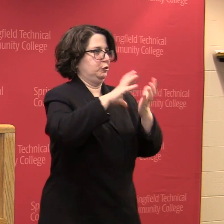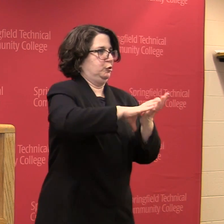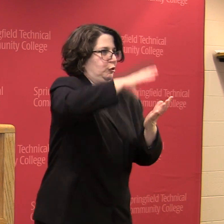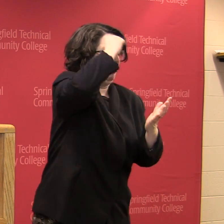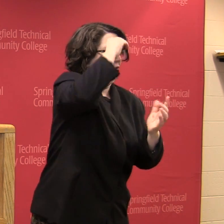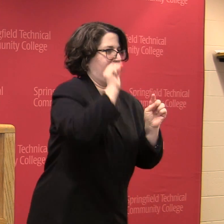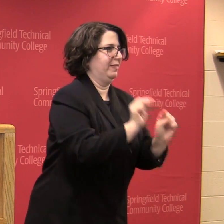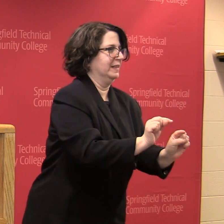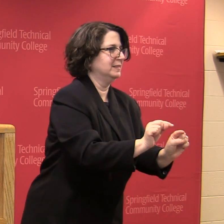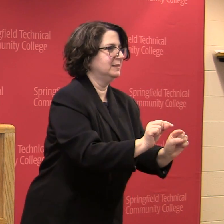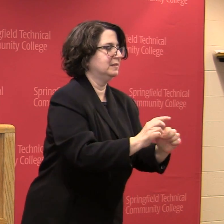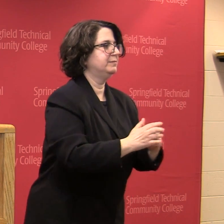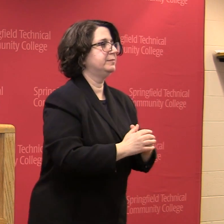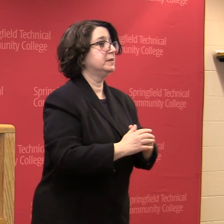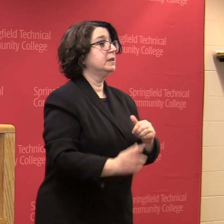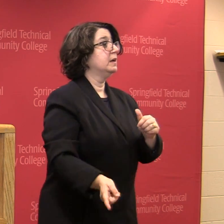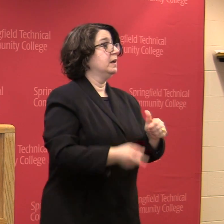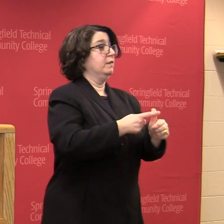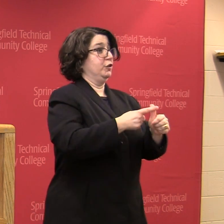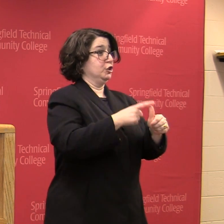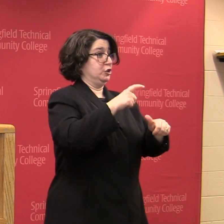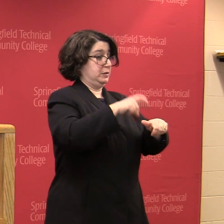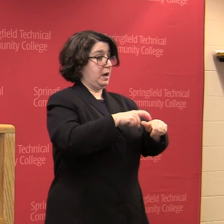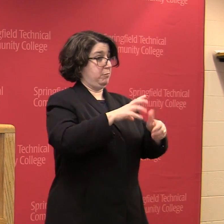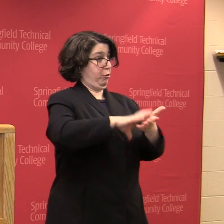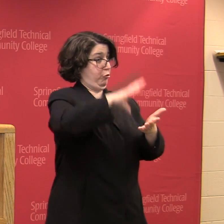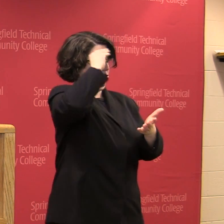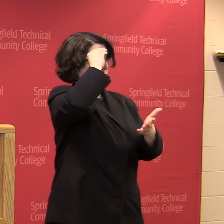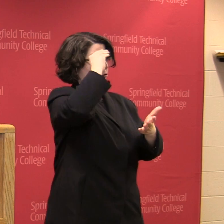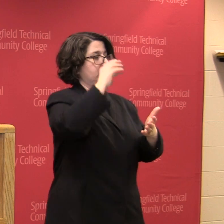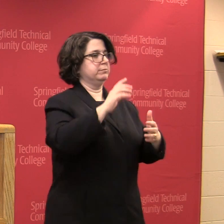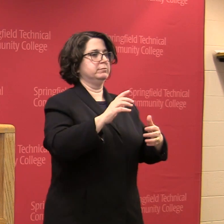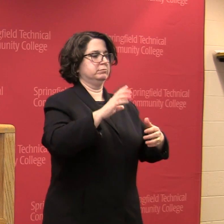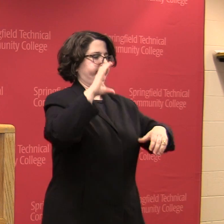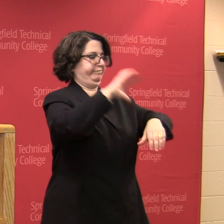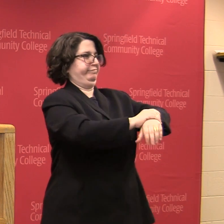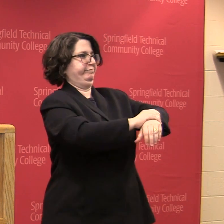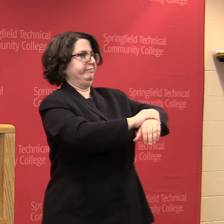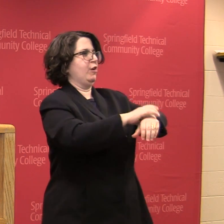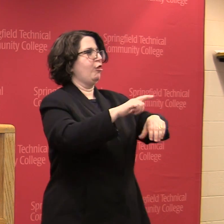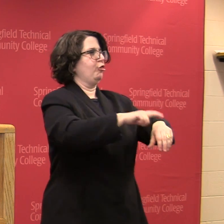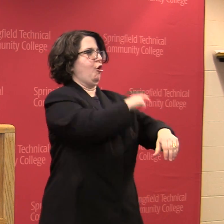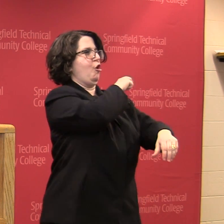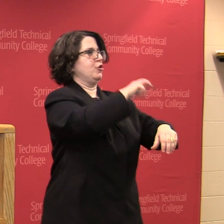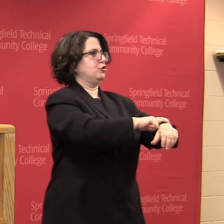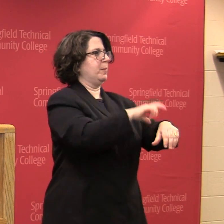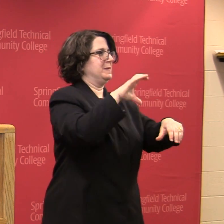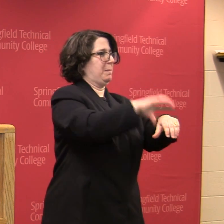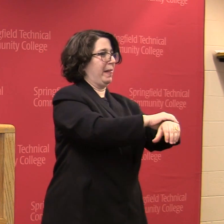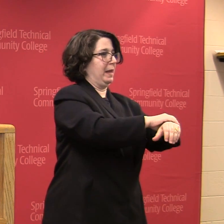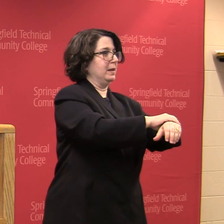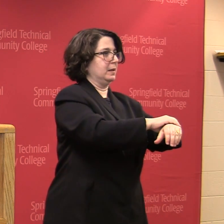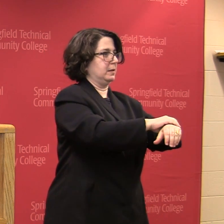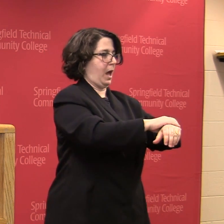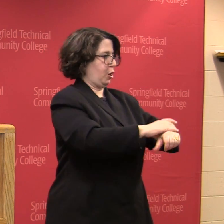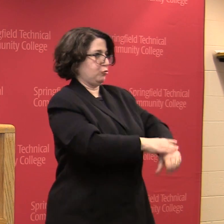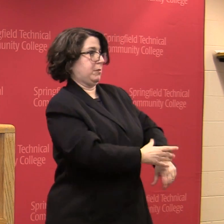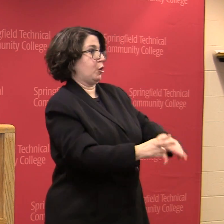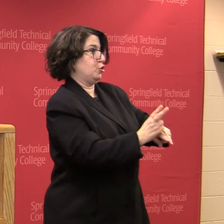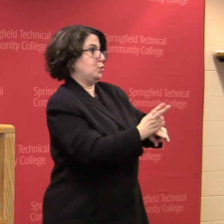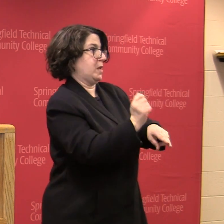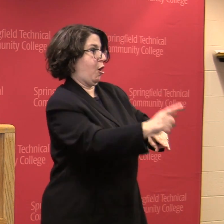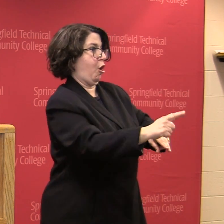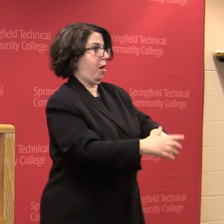experience was when I had a long-term splint put on my hand, and I couldn't use it. It had it completely taken away from me.